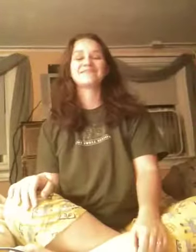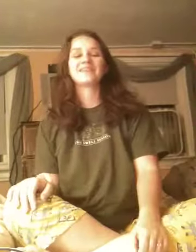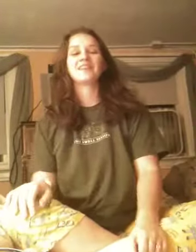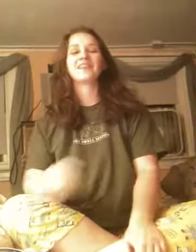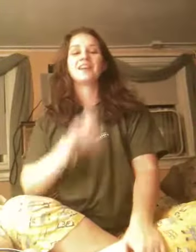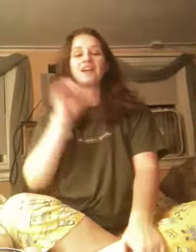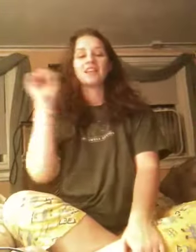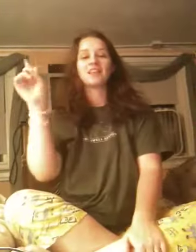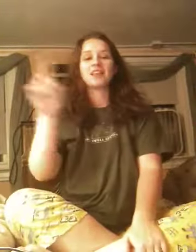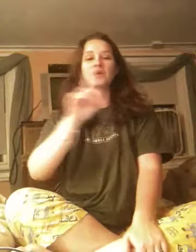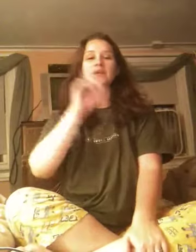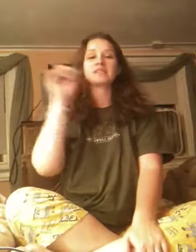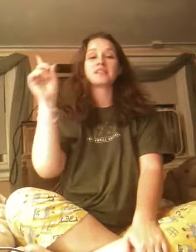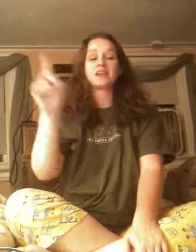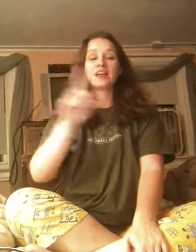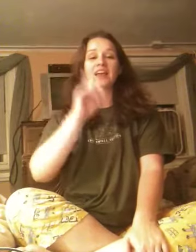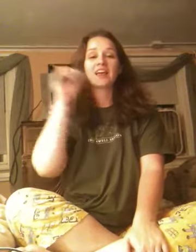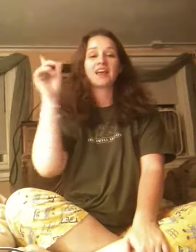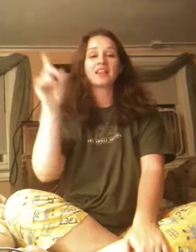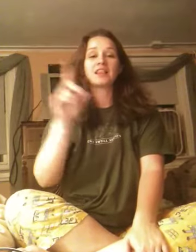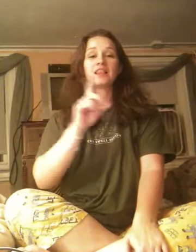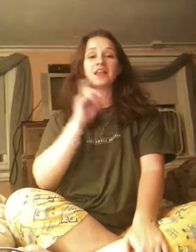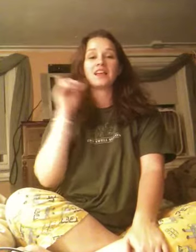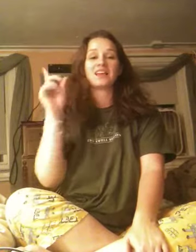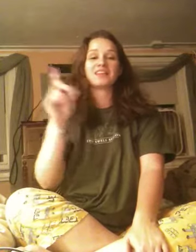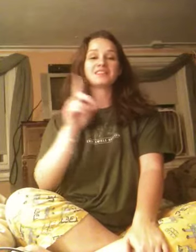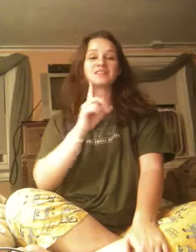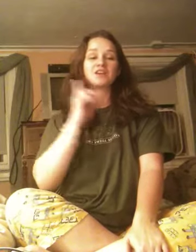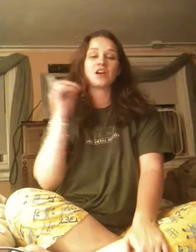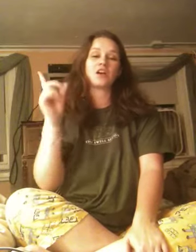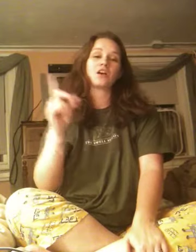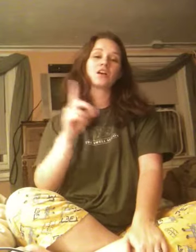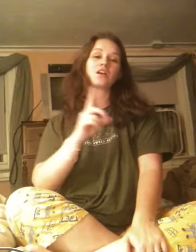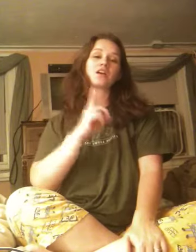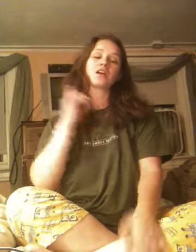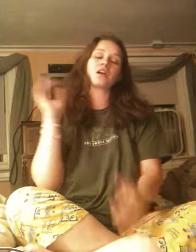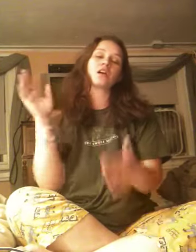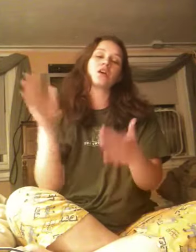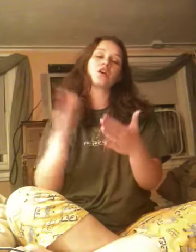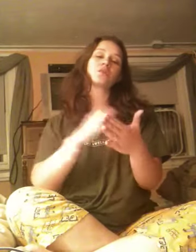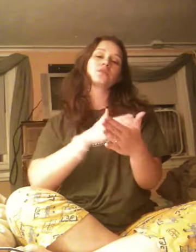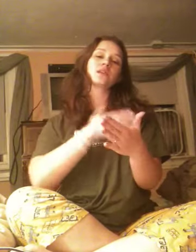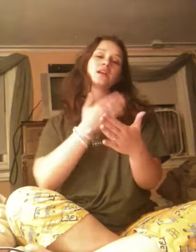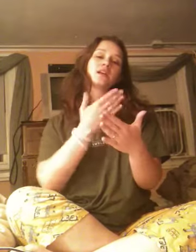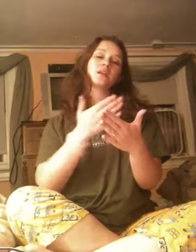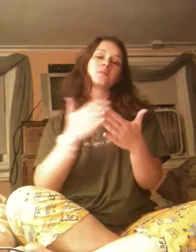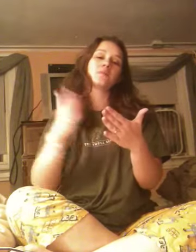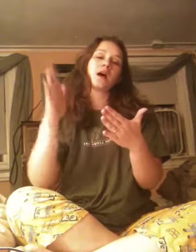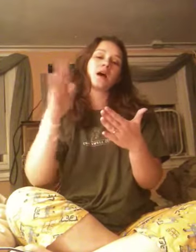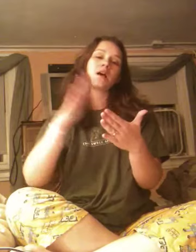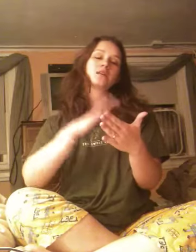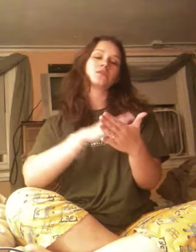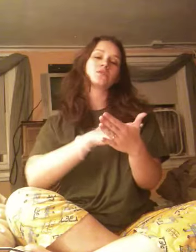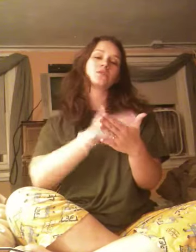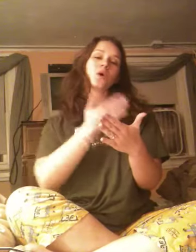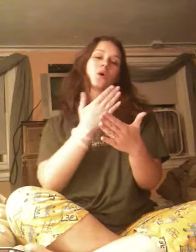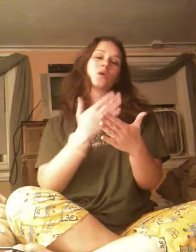There is an endless song, echoes in my soul,